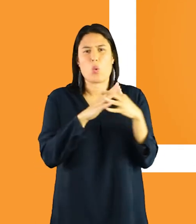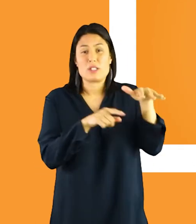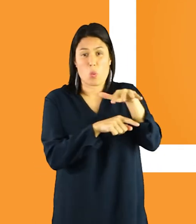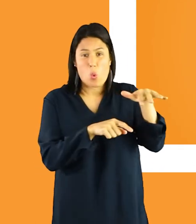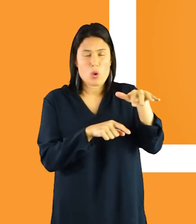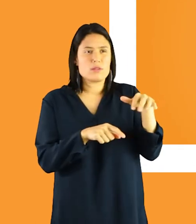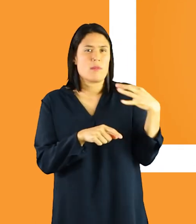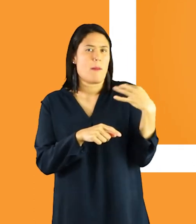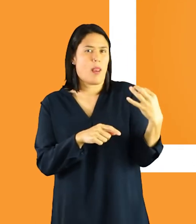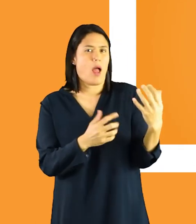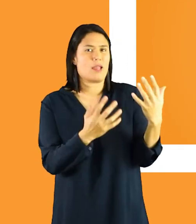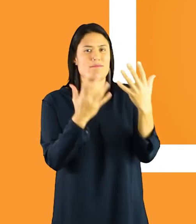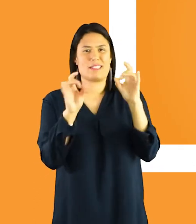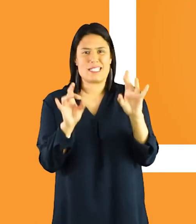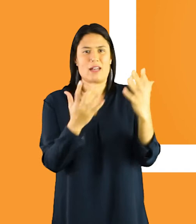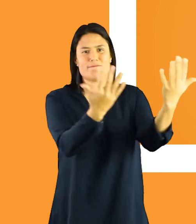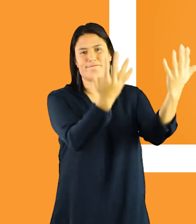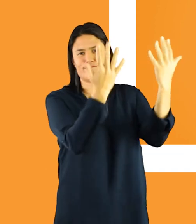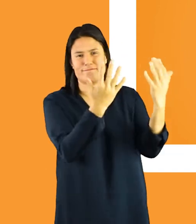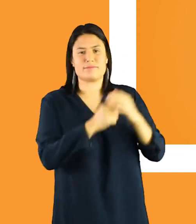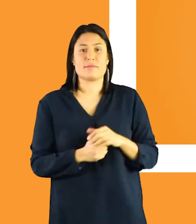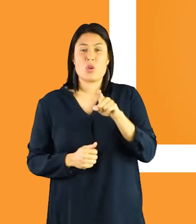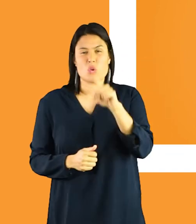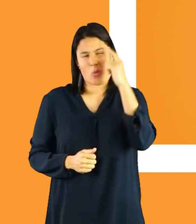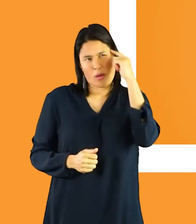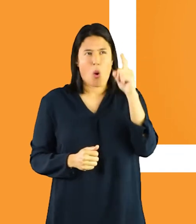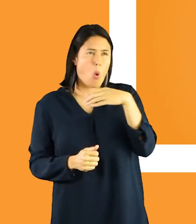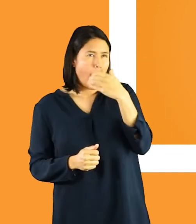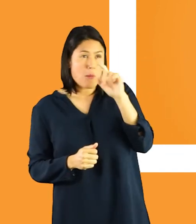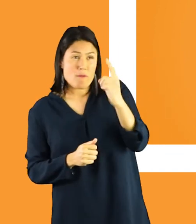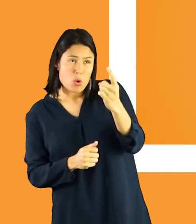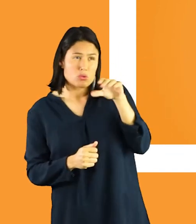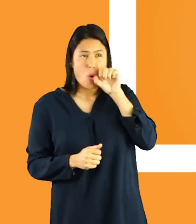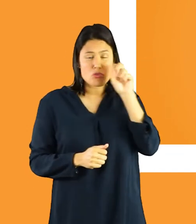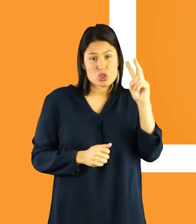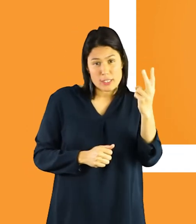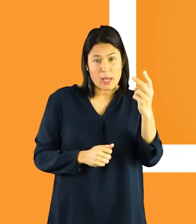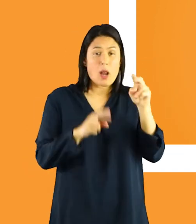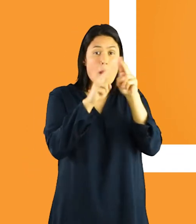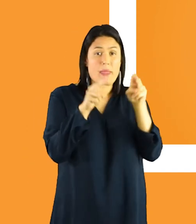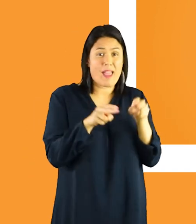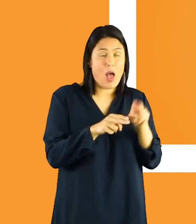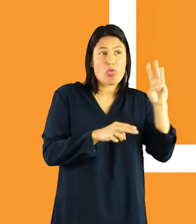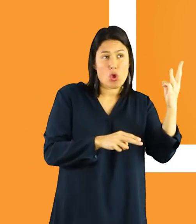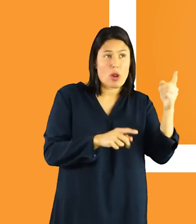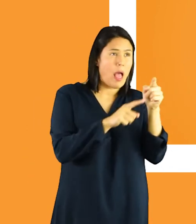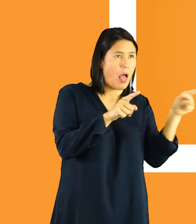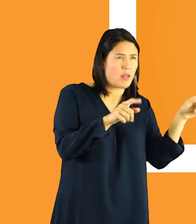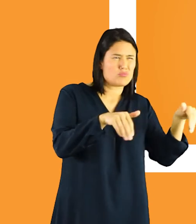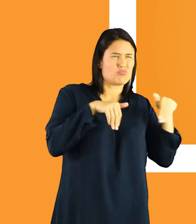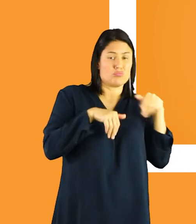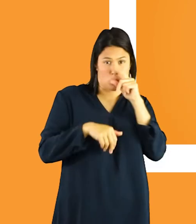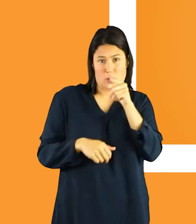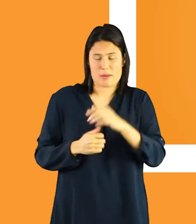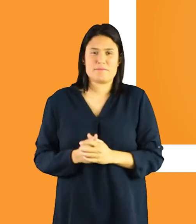You choose apple as your favourite, orange as your second choice, pear as your third, and so on. You can rank as many candidates